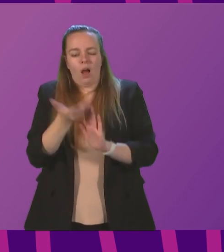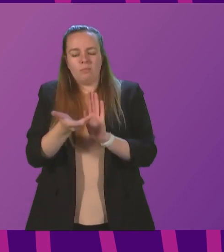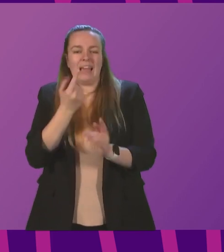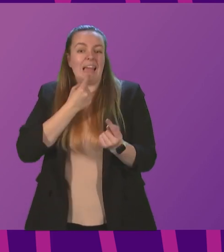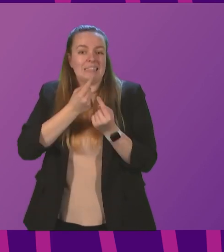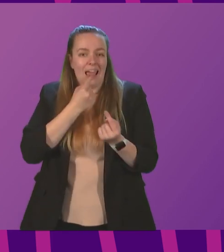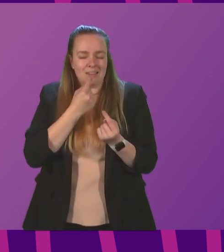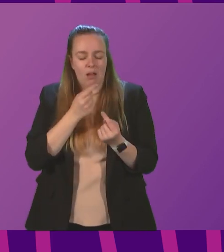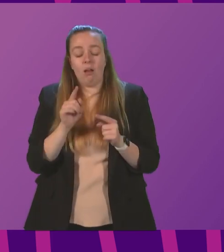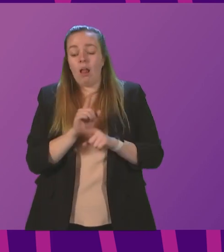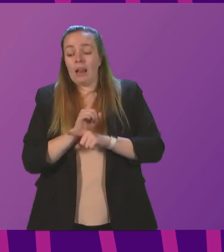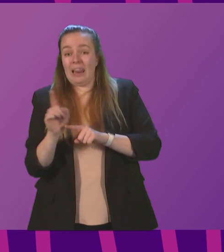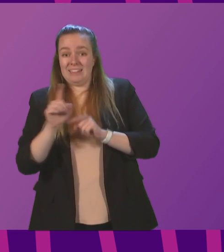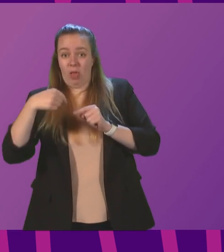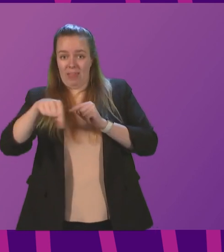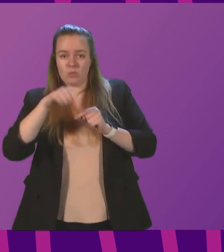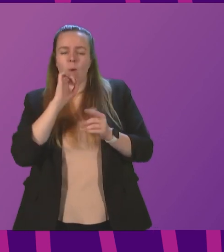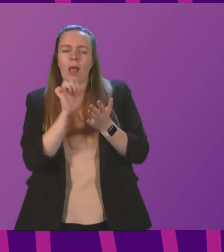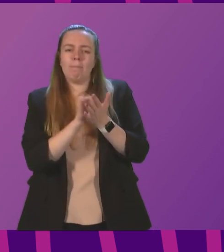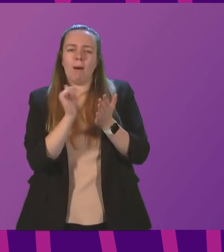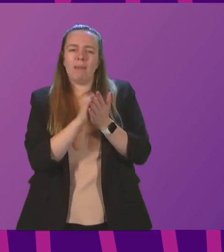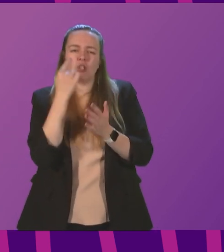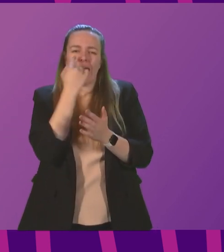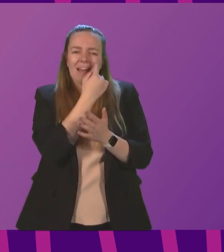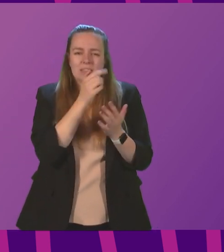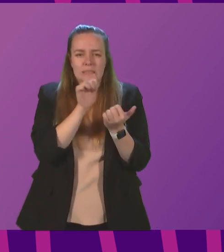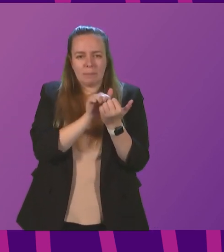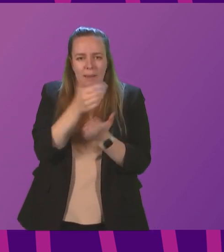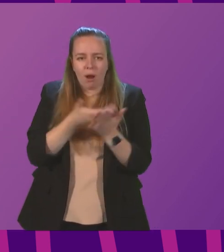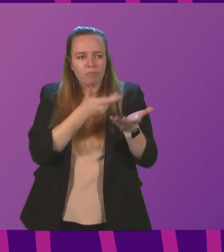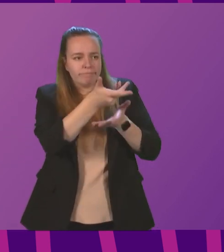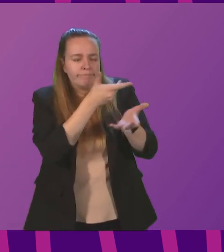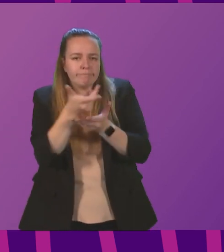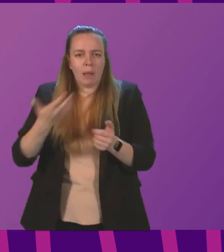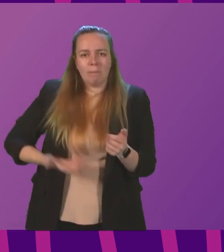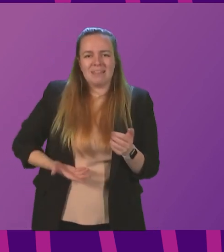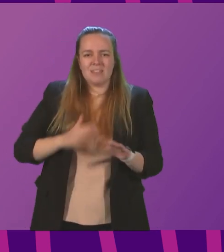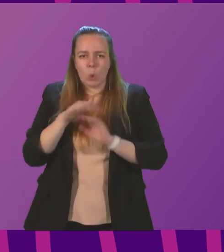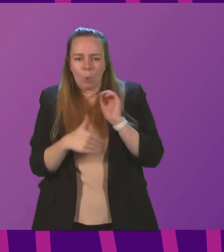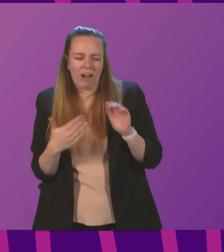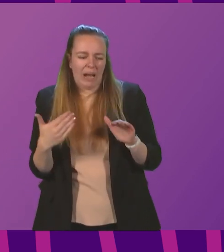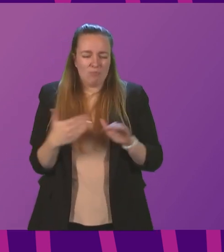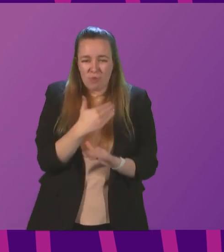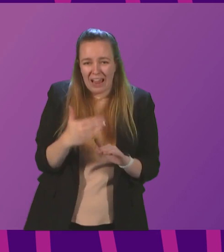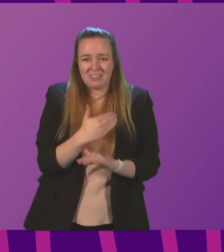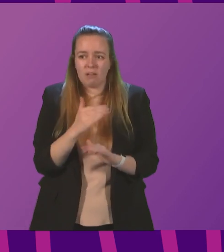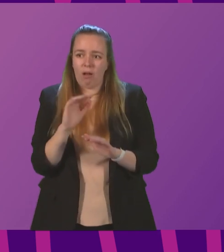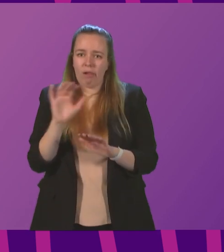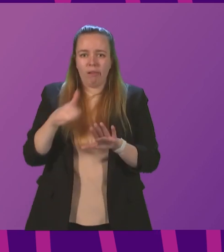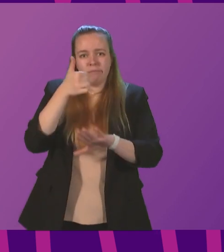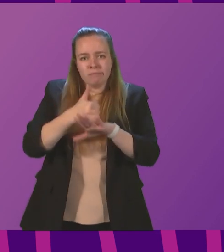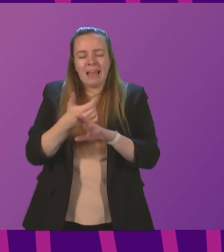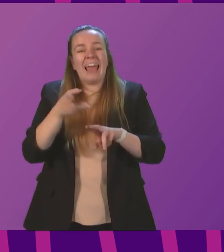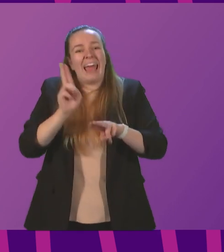In the meantime, later this week we will publish an evidence paper and consult businesses on the practicalities of implementation should any